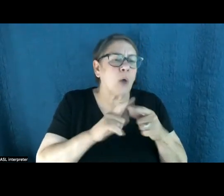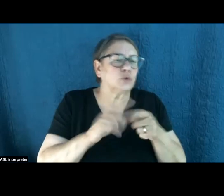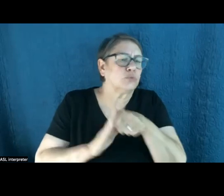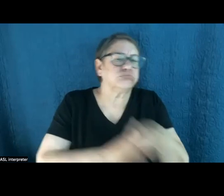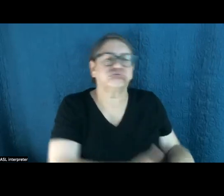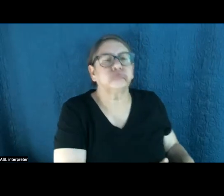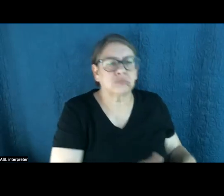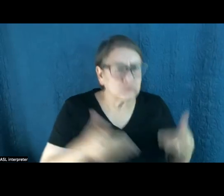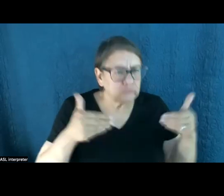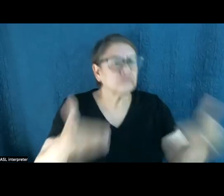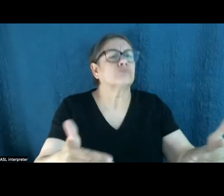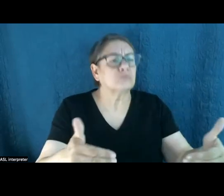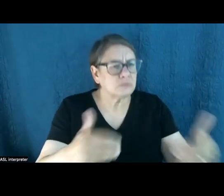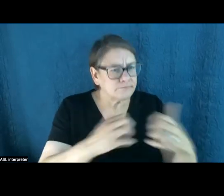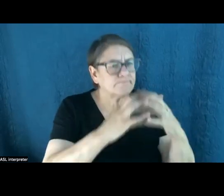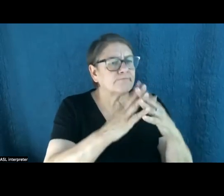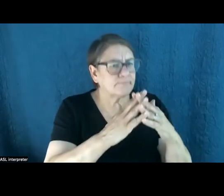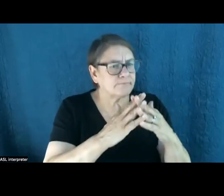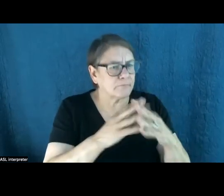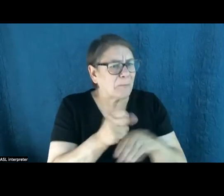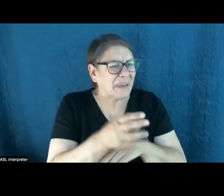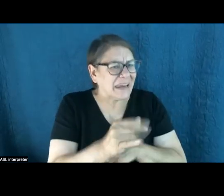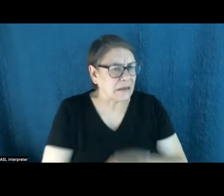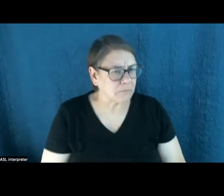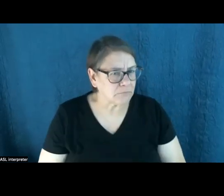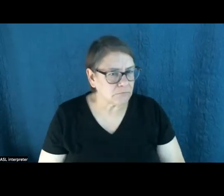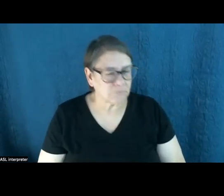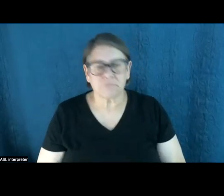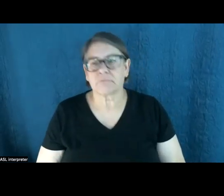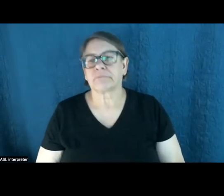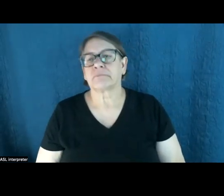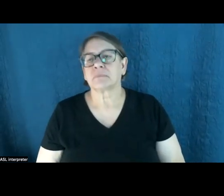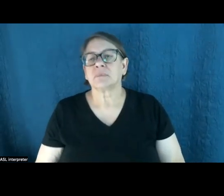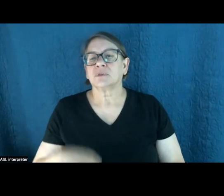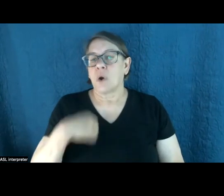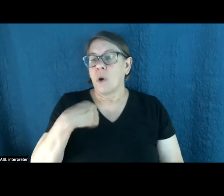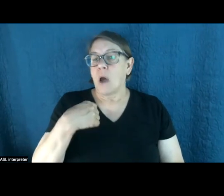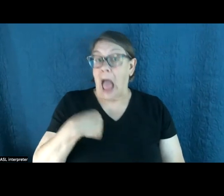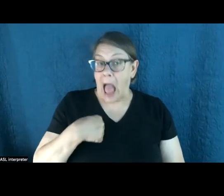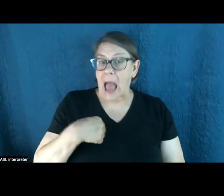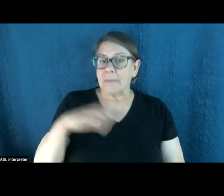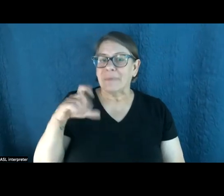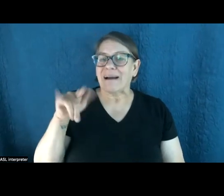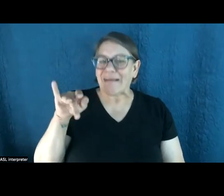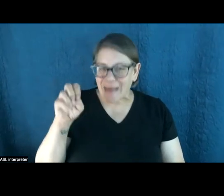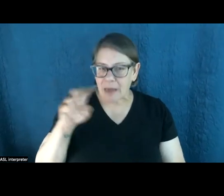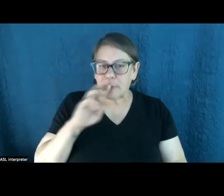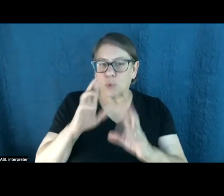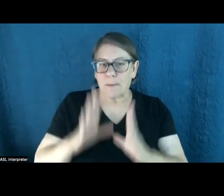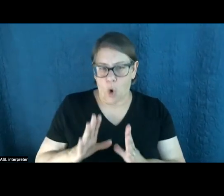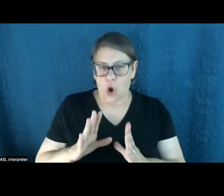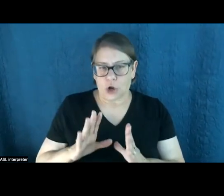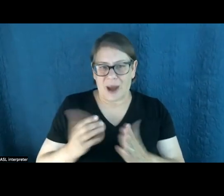how can we go about trying to overcome them? So, I mean, as Sunshine told you earlier, I mean, I'm a climate reporter, but really energy is my beat.